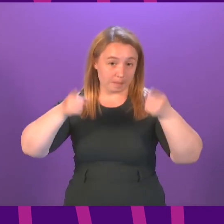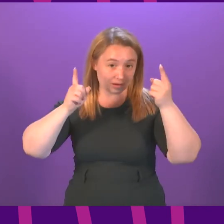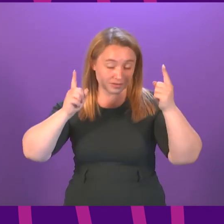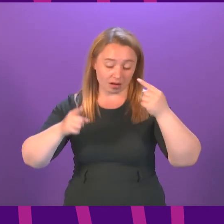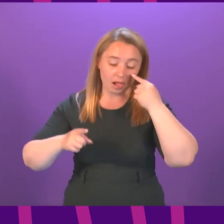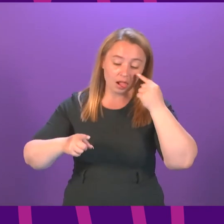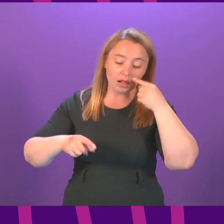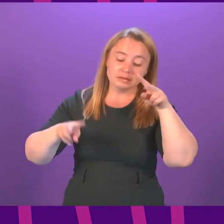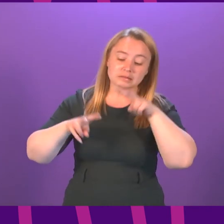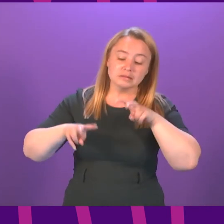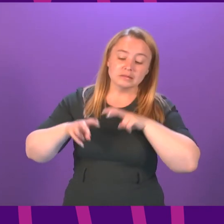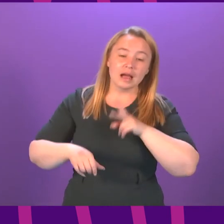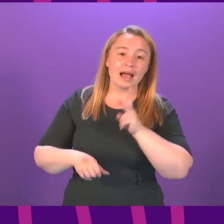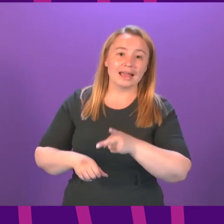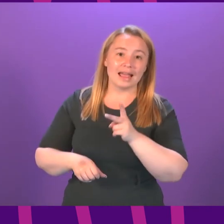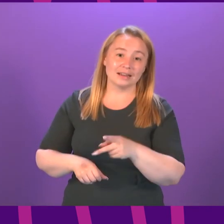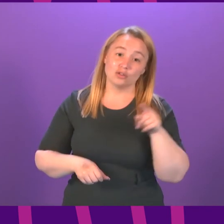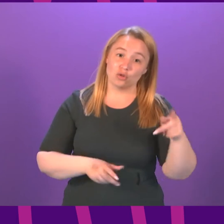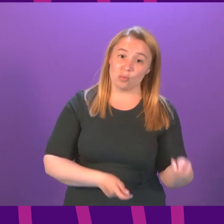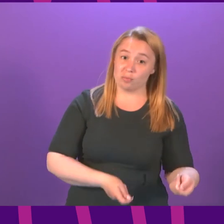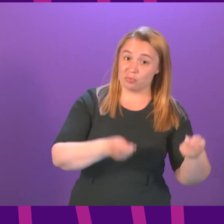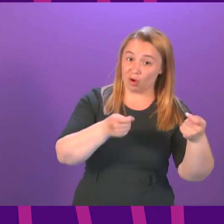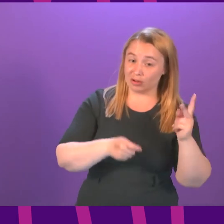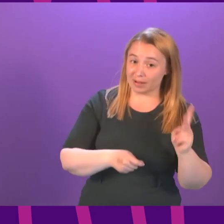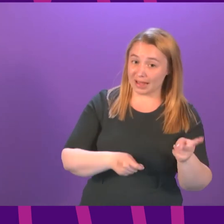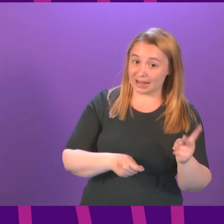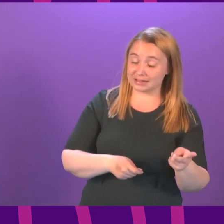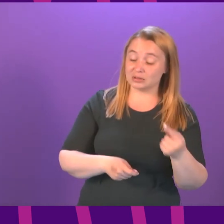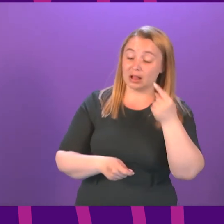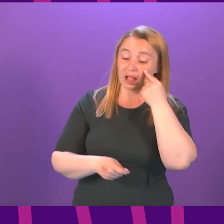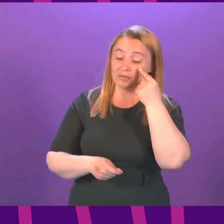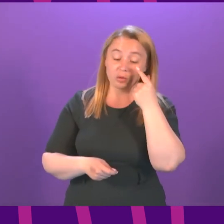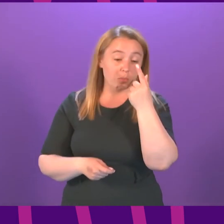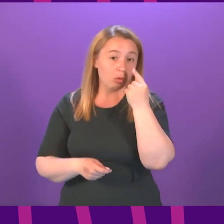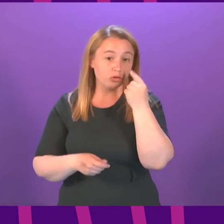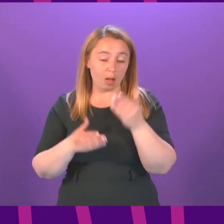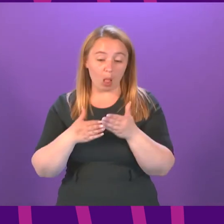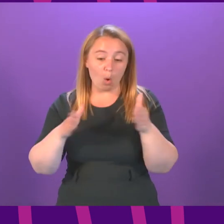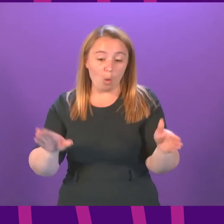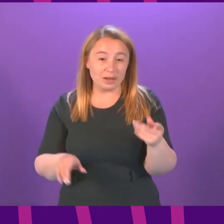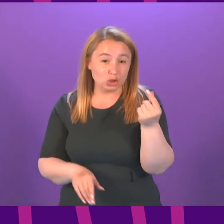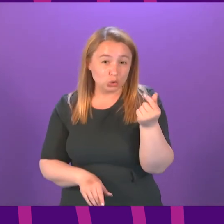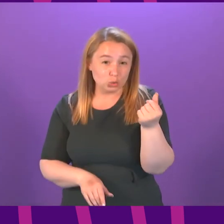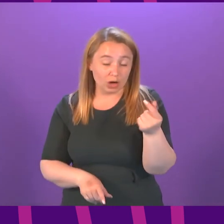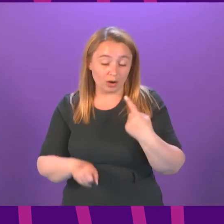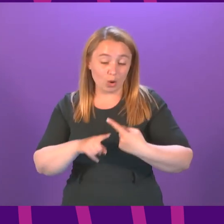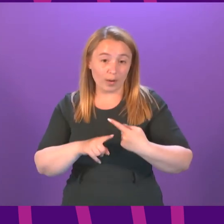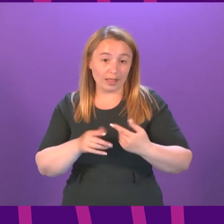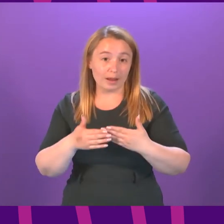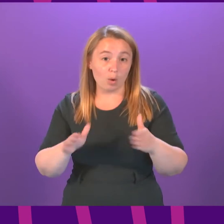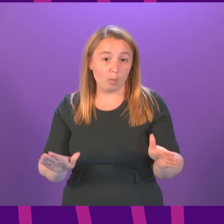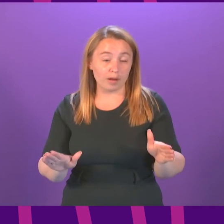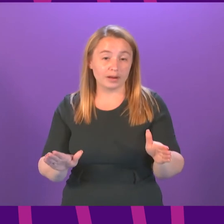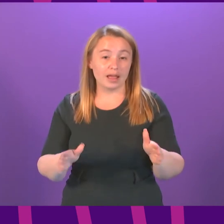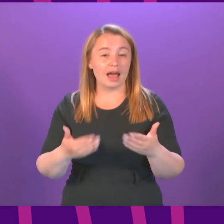at this issue given that it has been raised again to see whether it is possible to speed that up to go more quickly and to have more